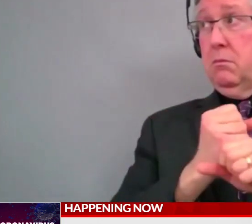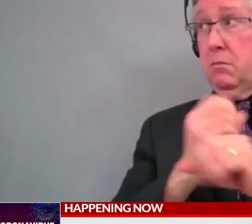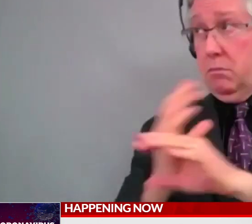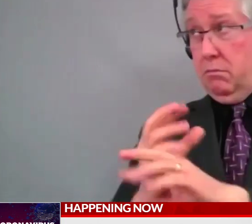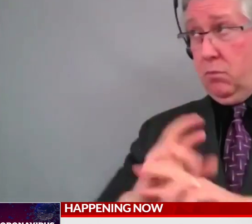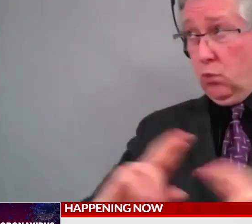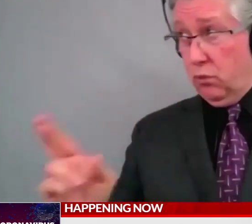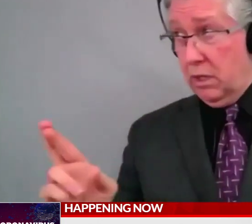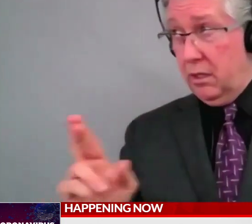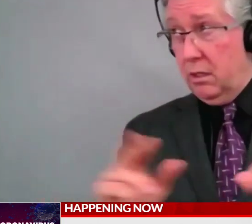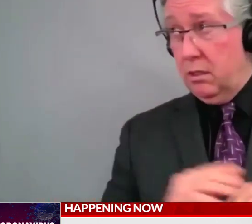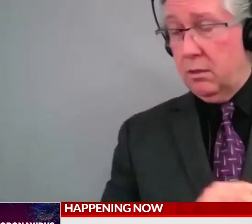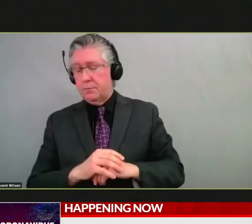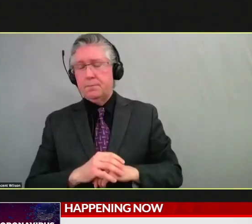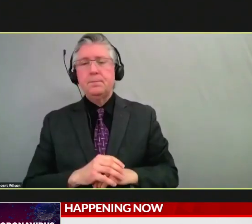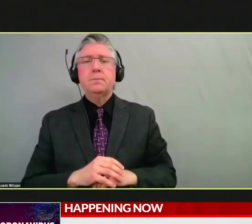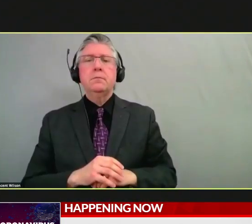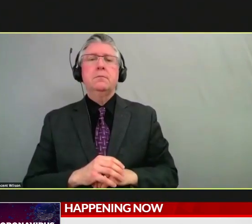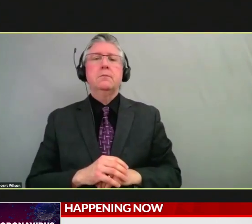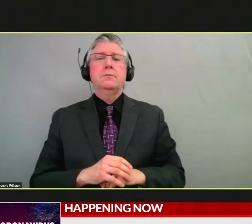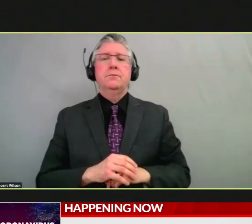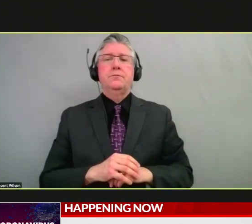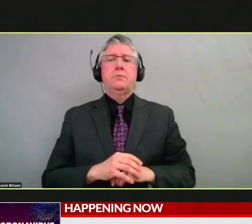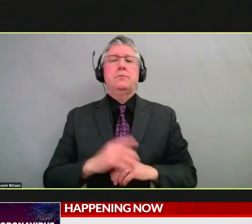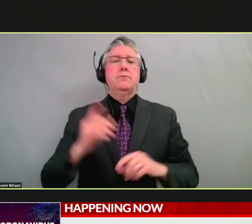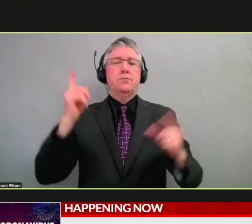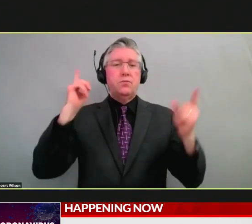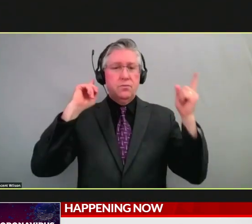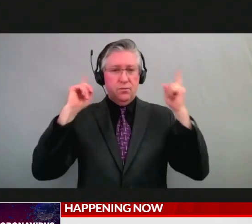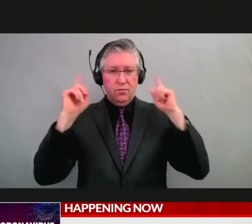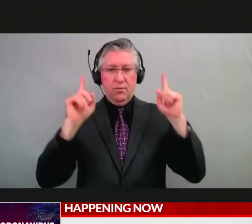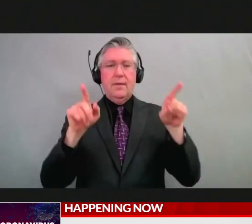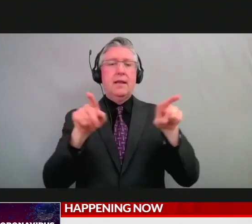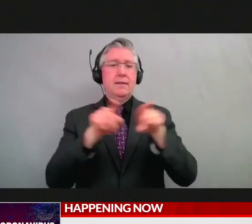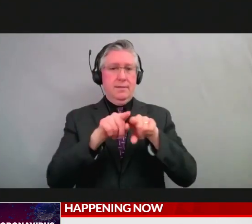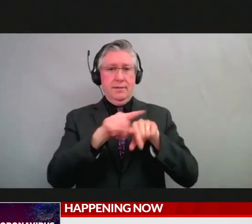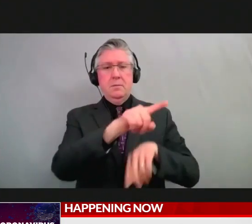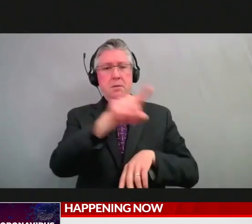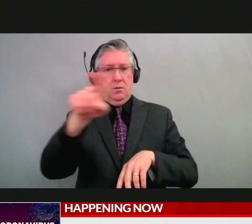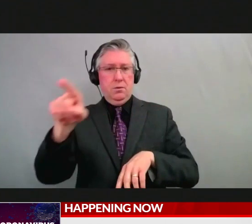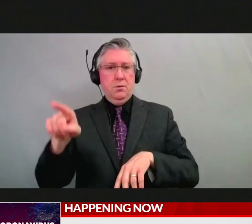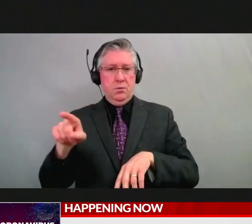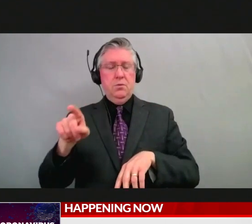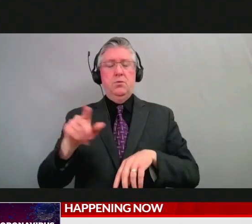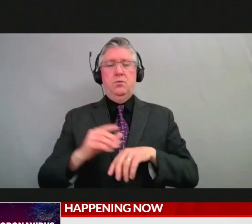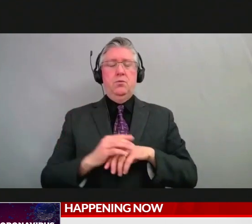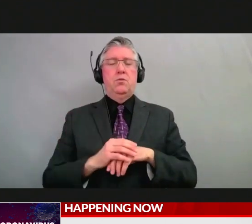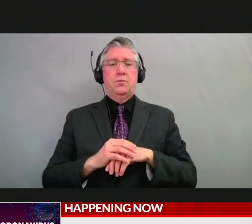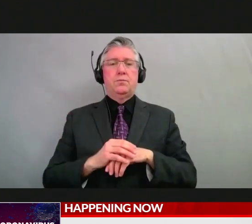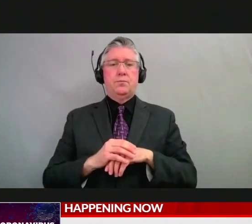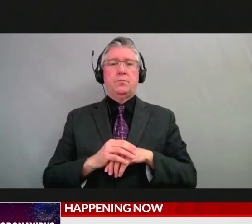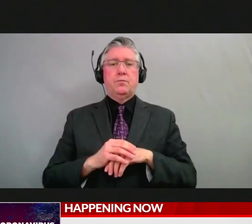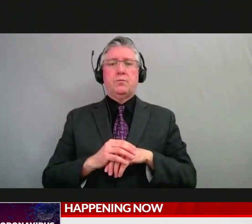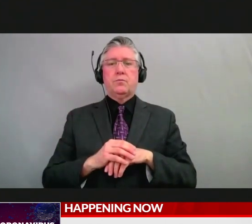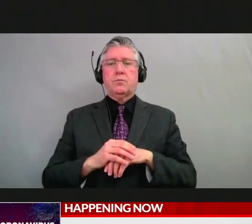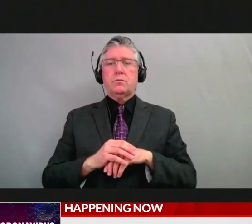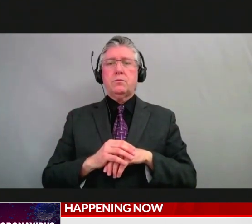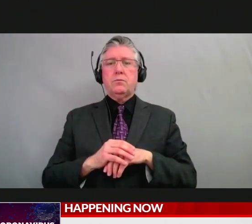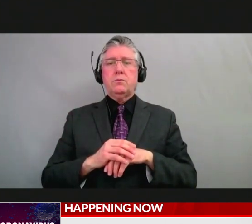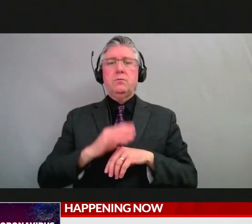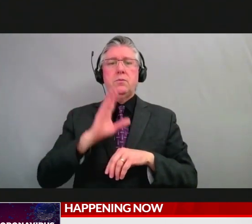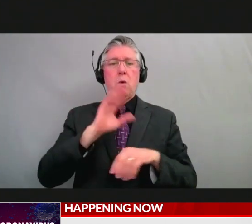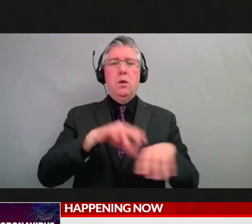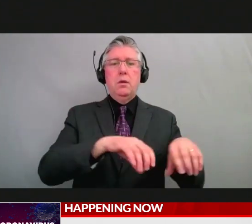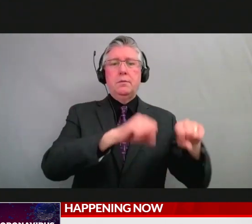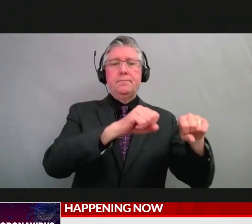Yes, so we are hearing the same information that you all are hearing about a series of meetings that will